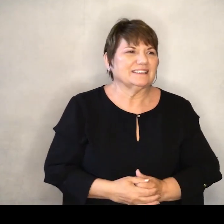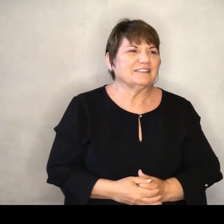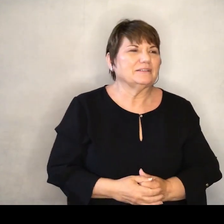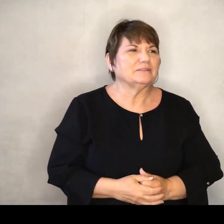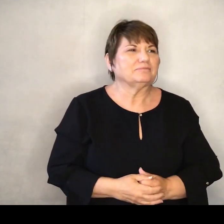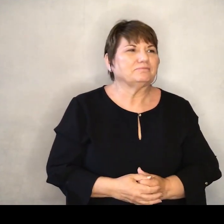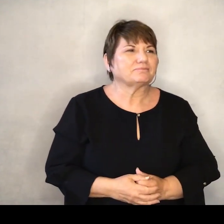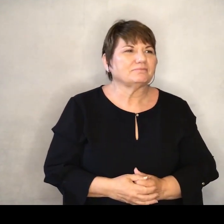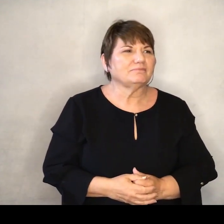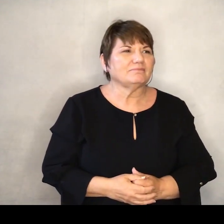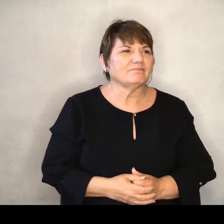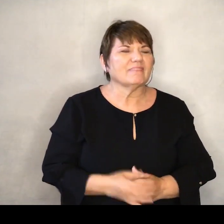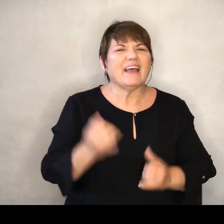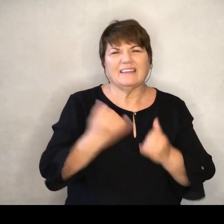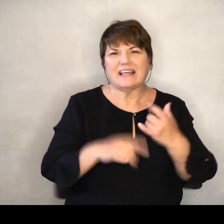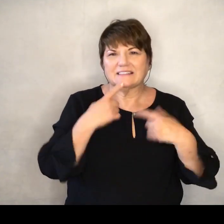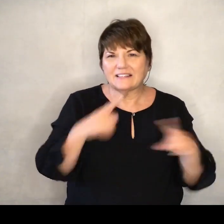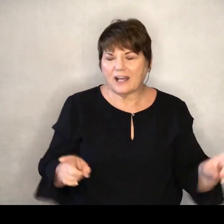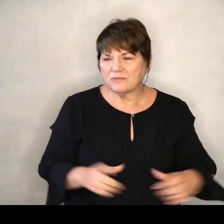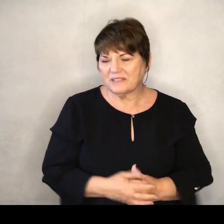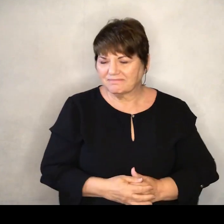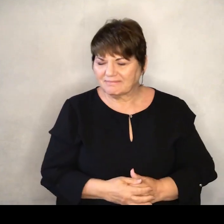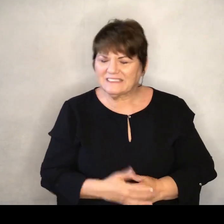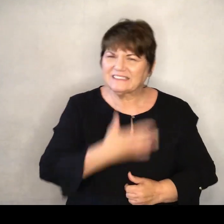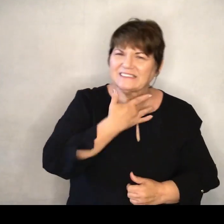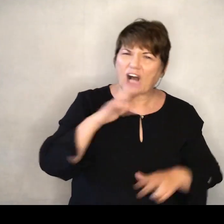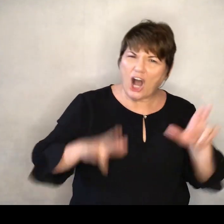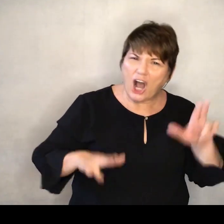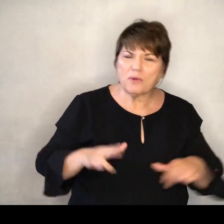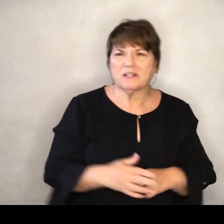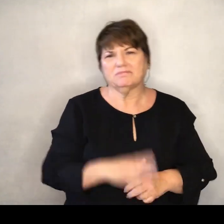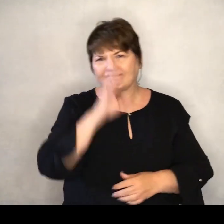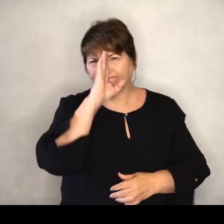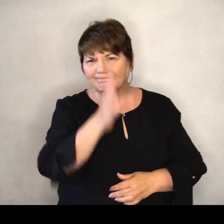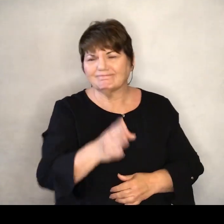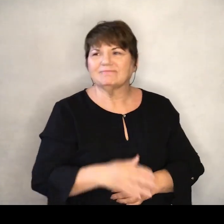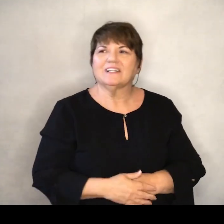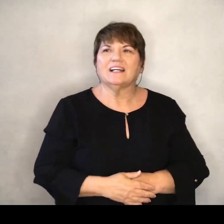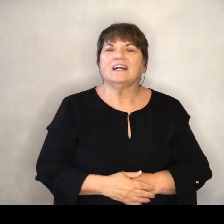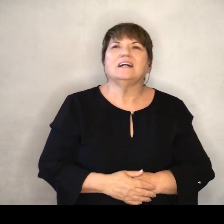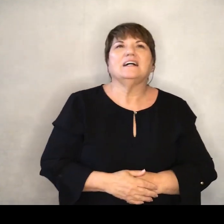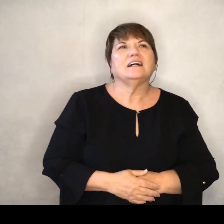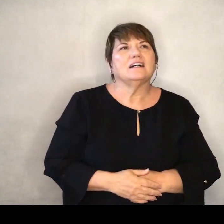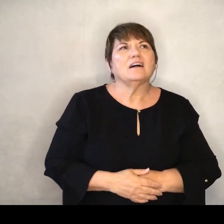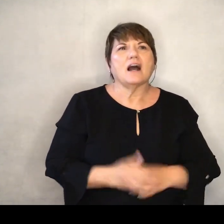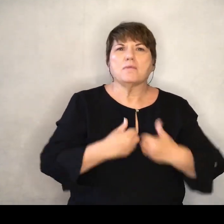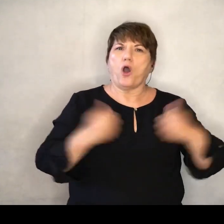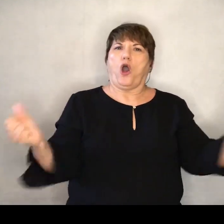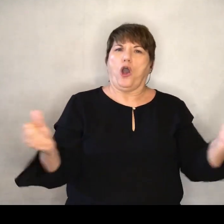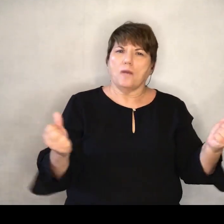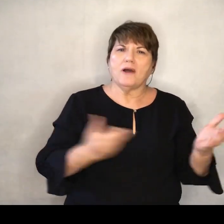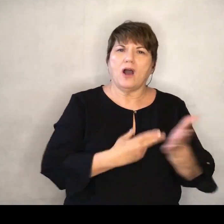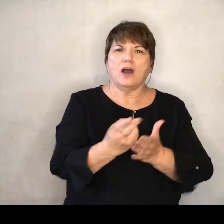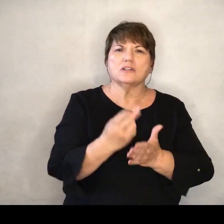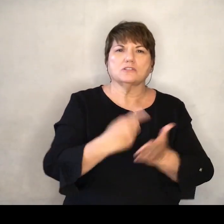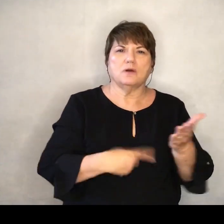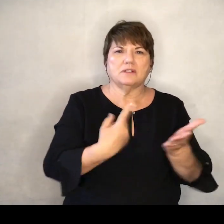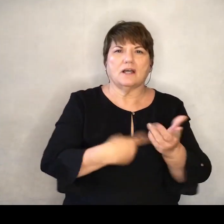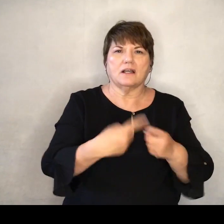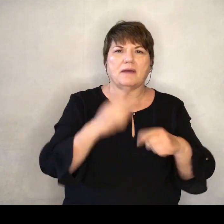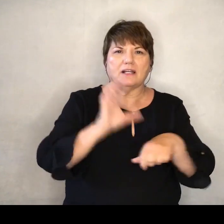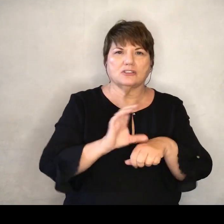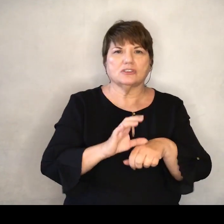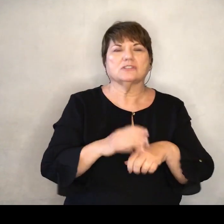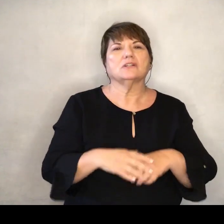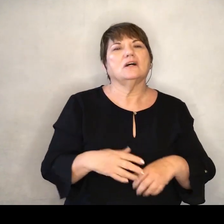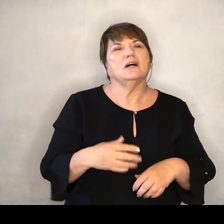And the last thing This is a little bit of an awkward thing But I want to be forthright In the way that we deal with things here at the church And the last couple of Sundays We've